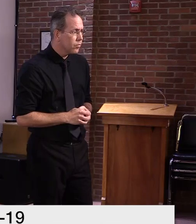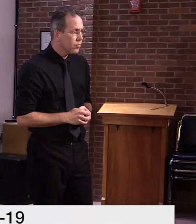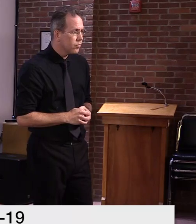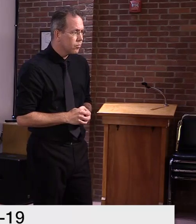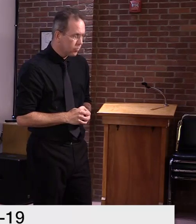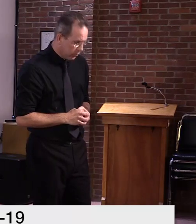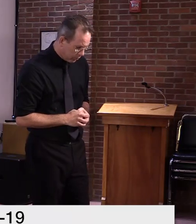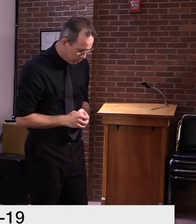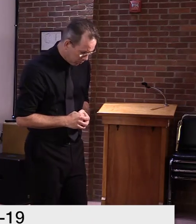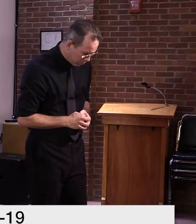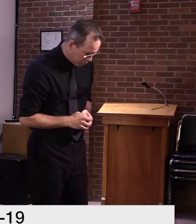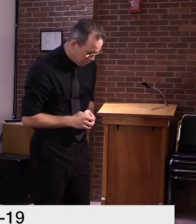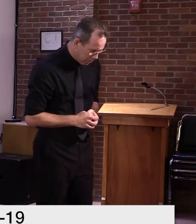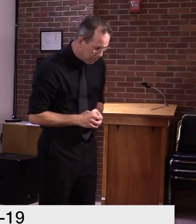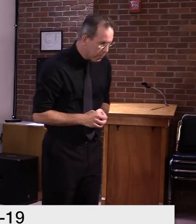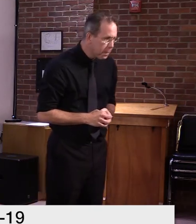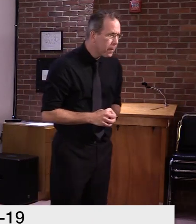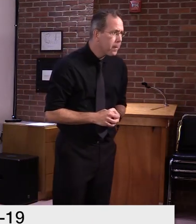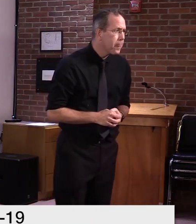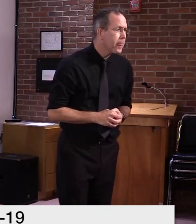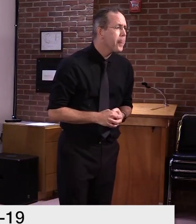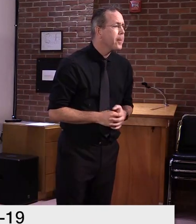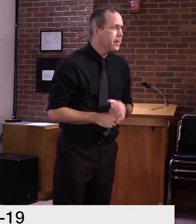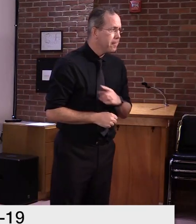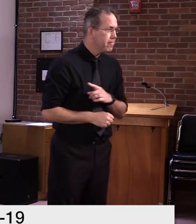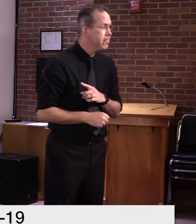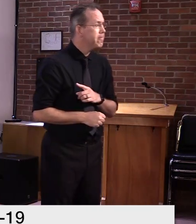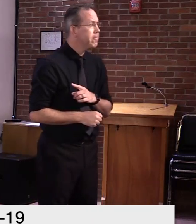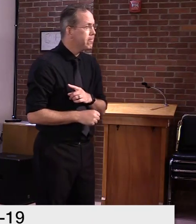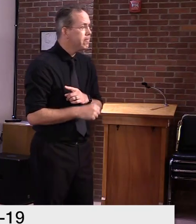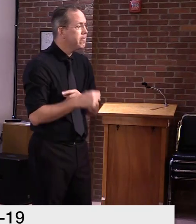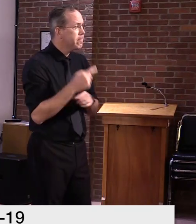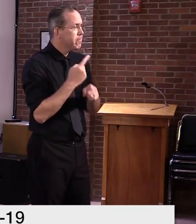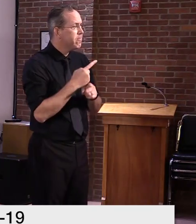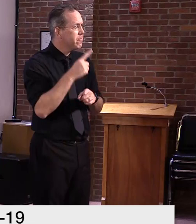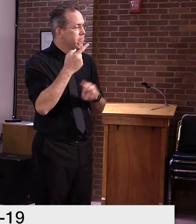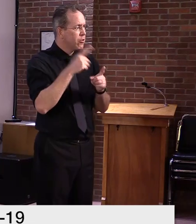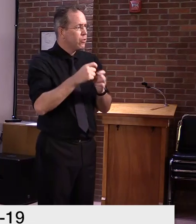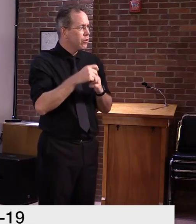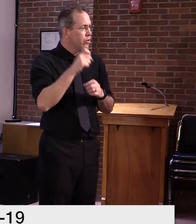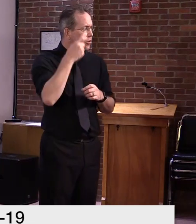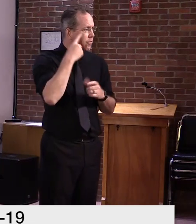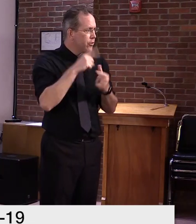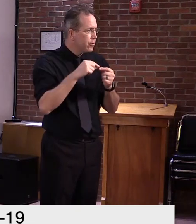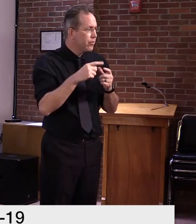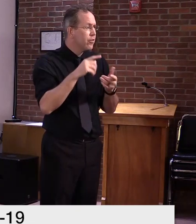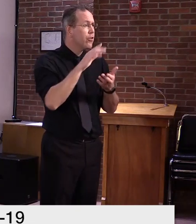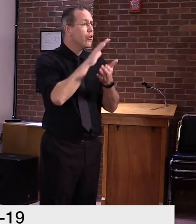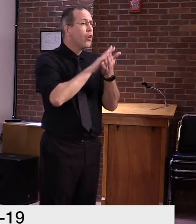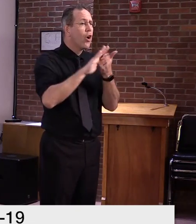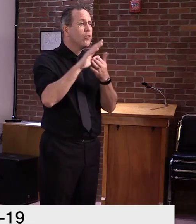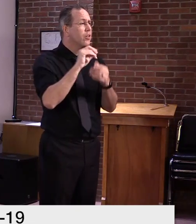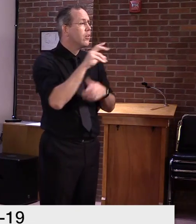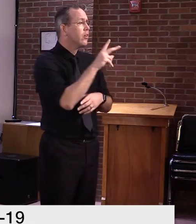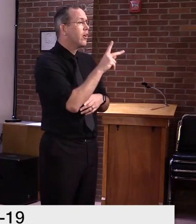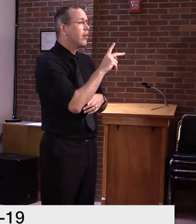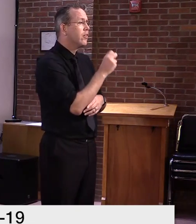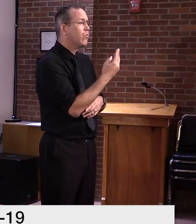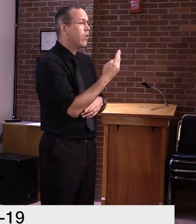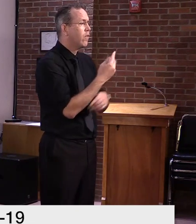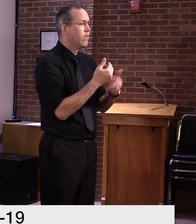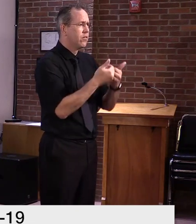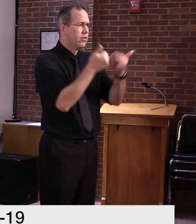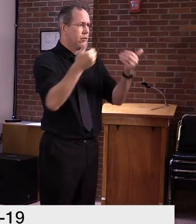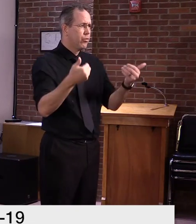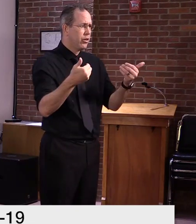Yeah, think, you know, the governor's observation, they are two different animals. Um, we don't necessarily control the decision. I think, uh, what I was gonna use the opportunity,